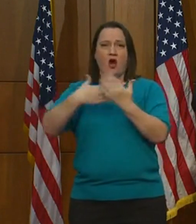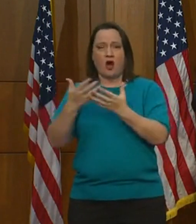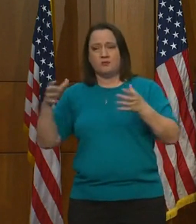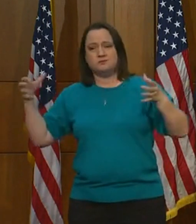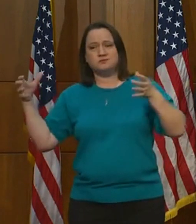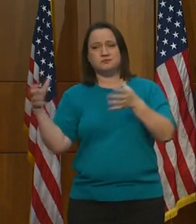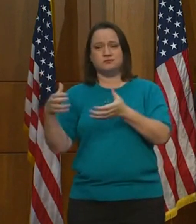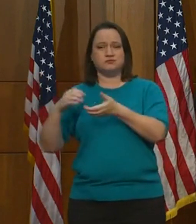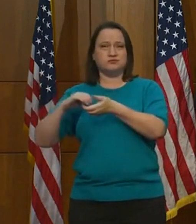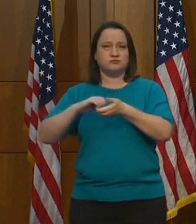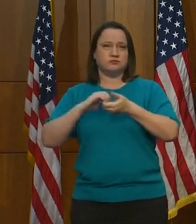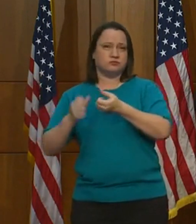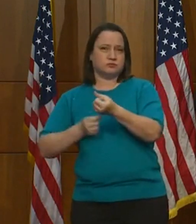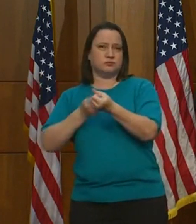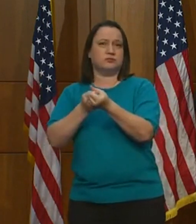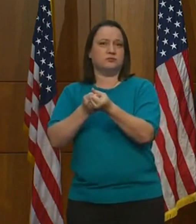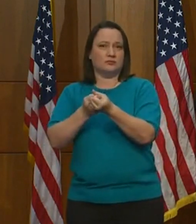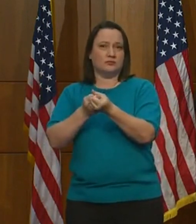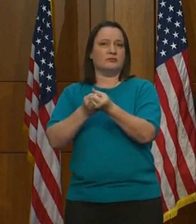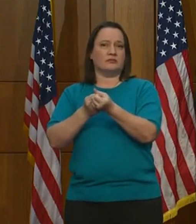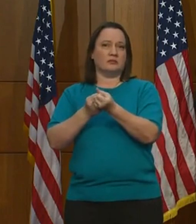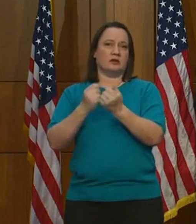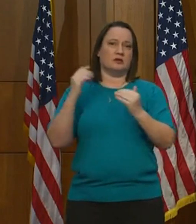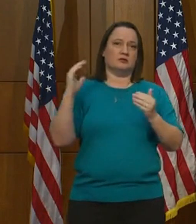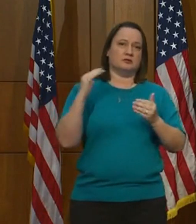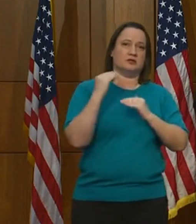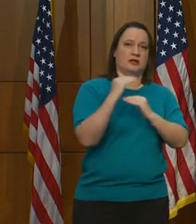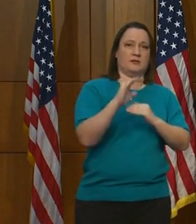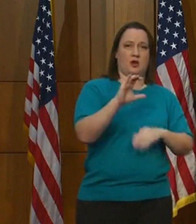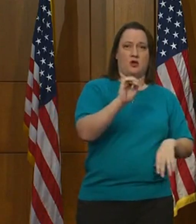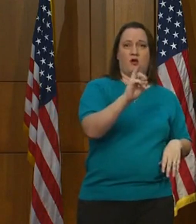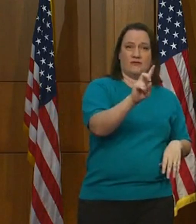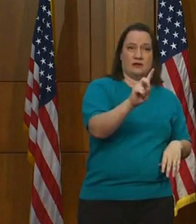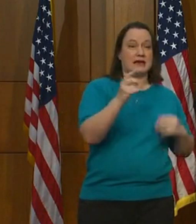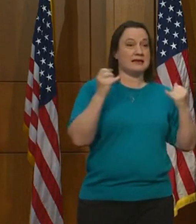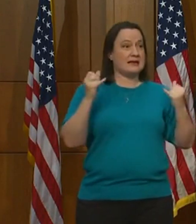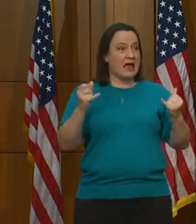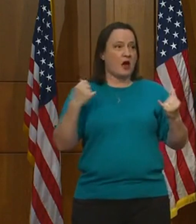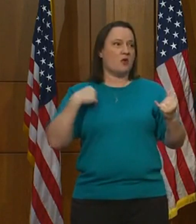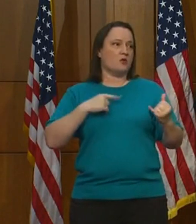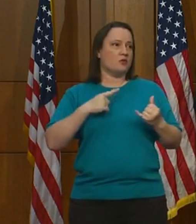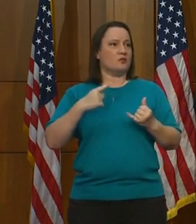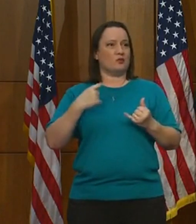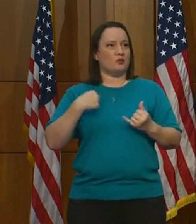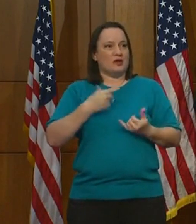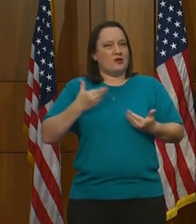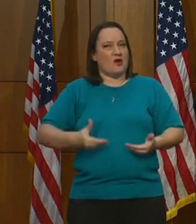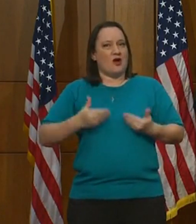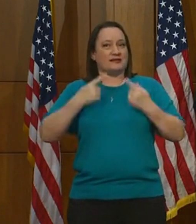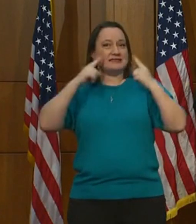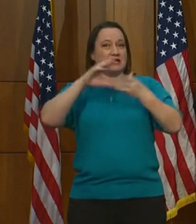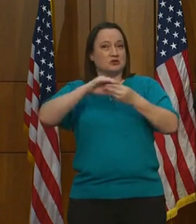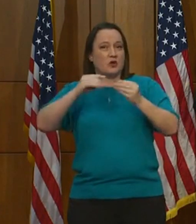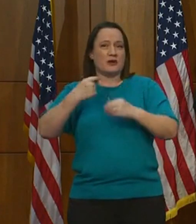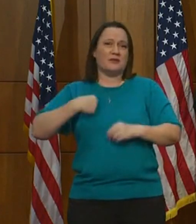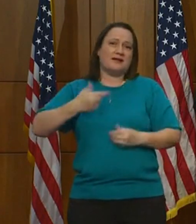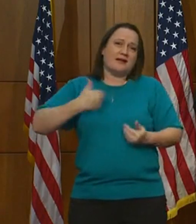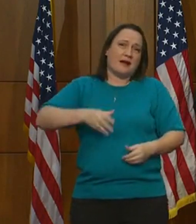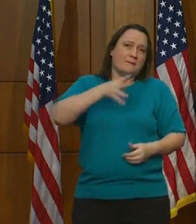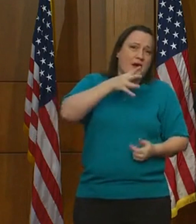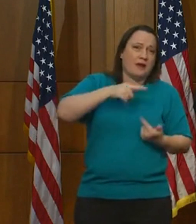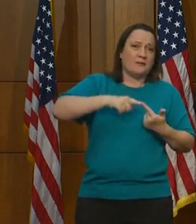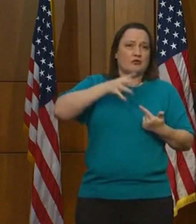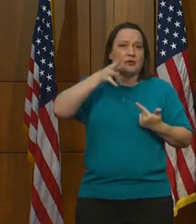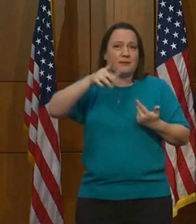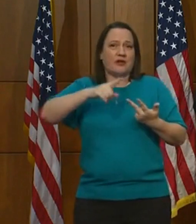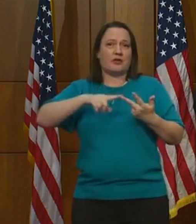they can do for COVID. And it's a success story for now. But I would say as a mom and a grandmother and a public health physician